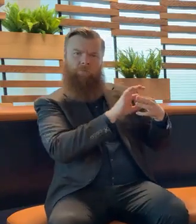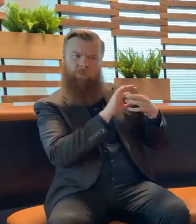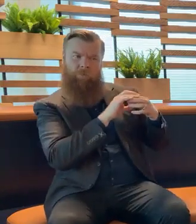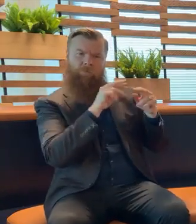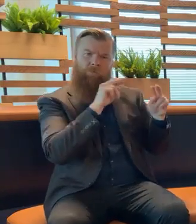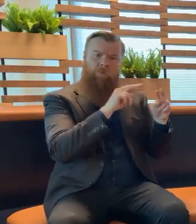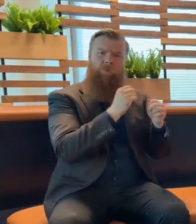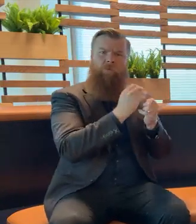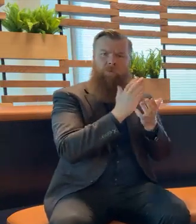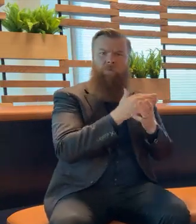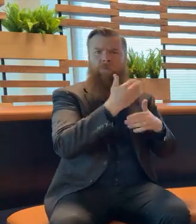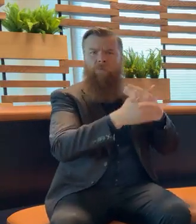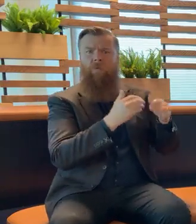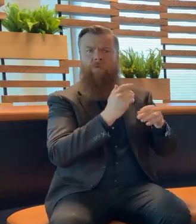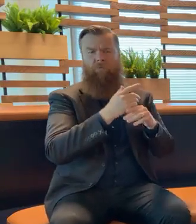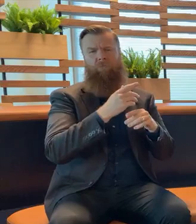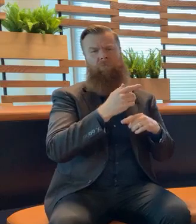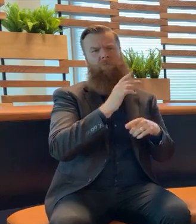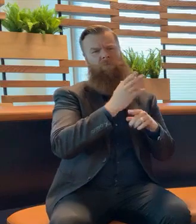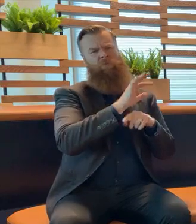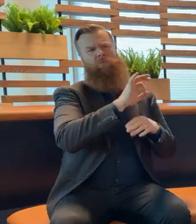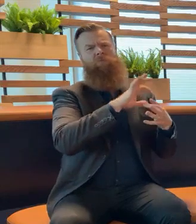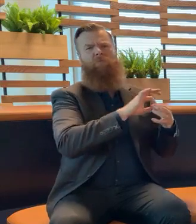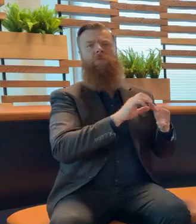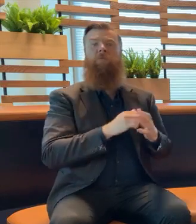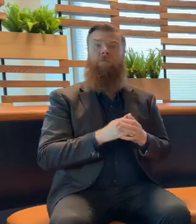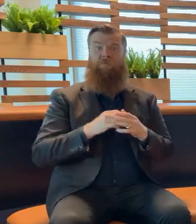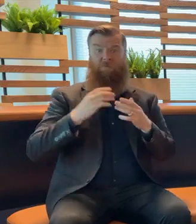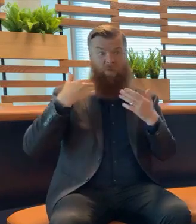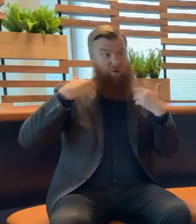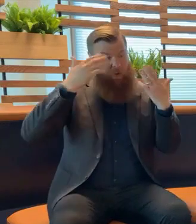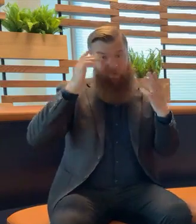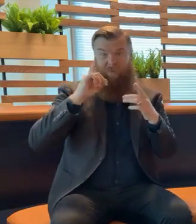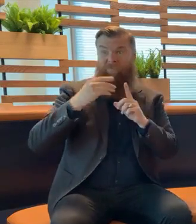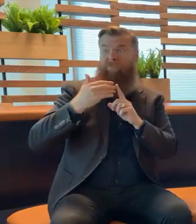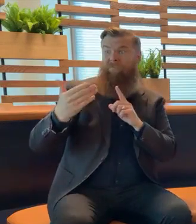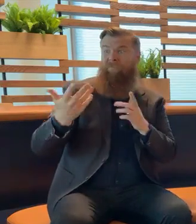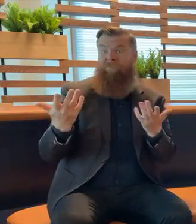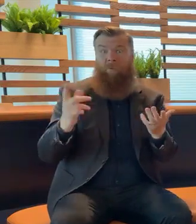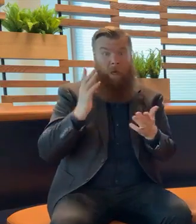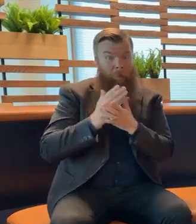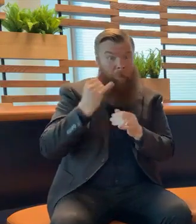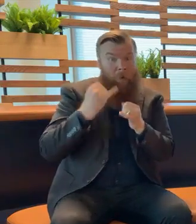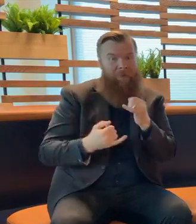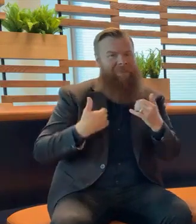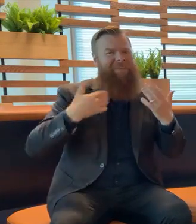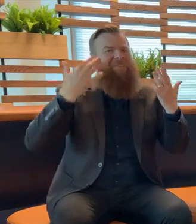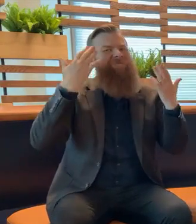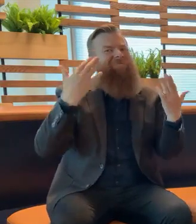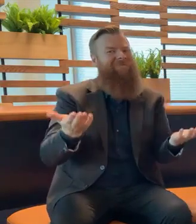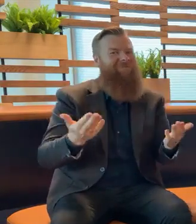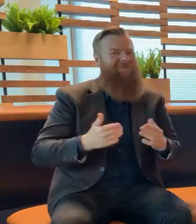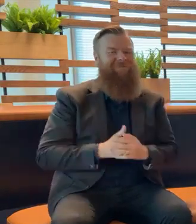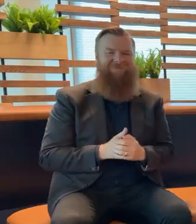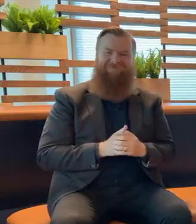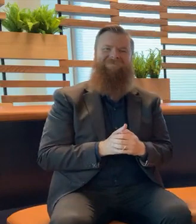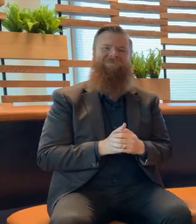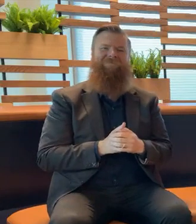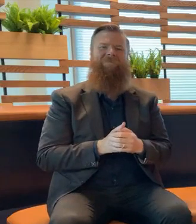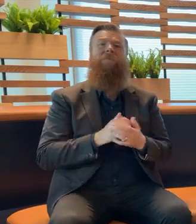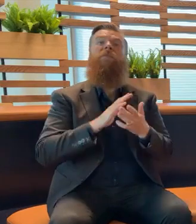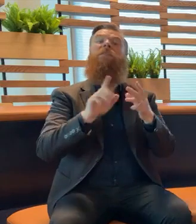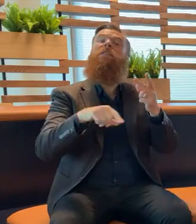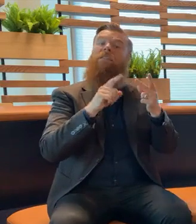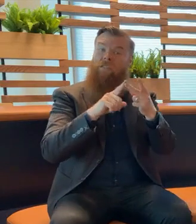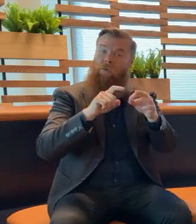it's one of those unknowns but certainly something we're really looking closely to solve that question. The second question